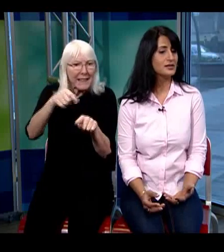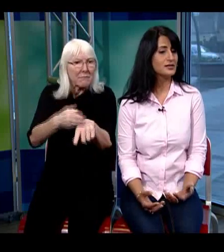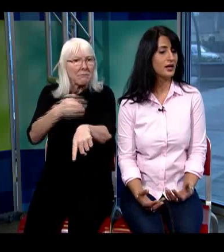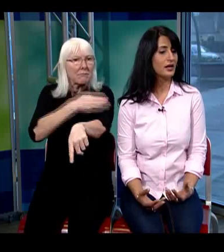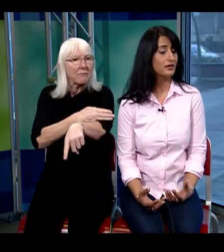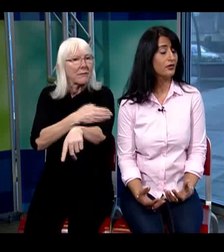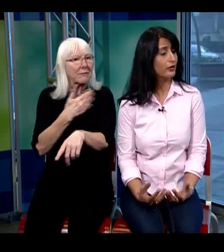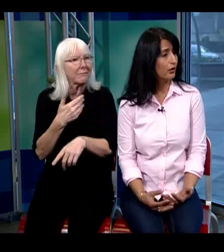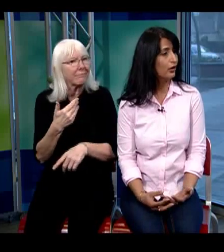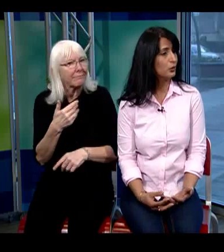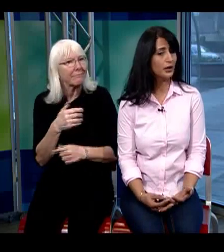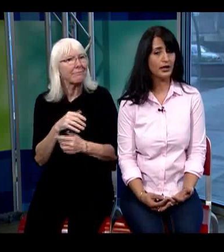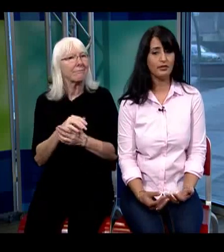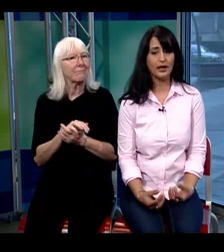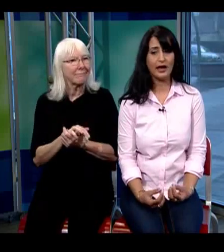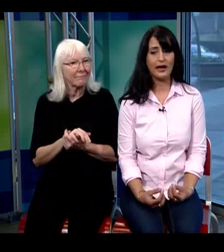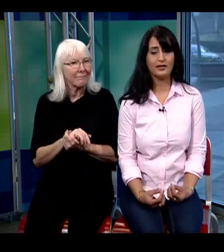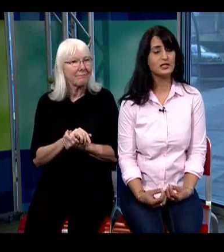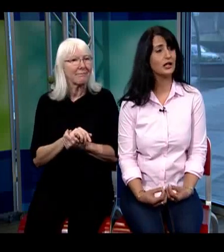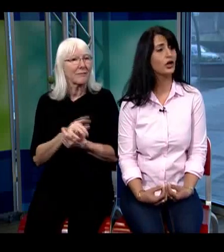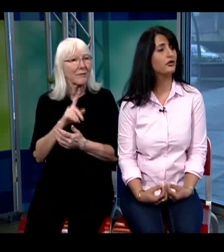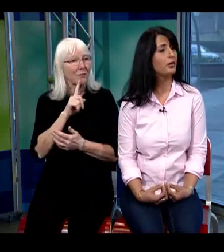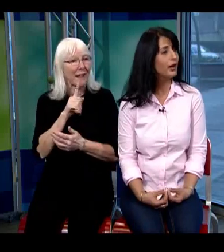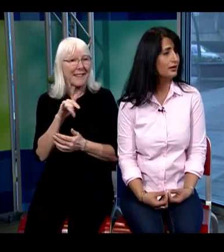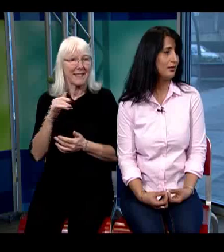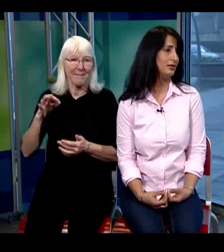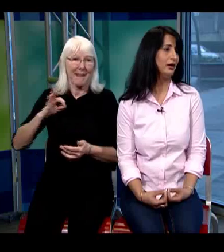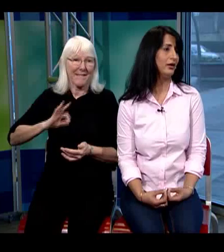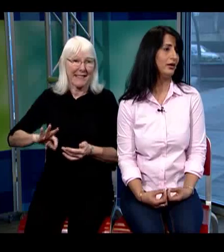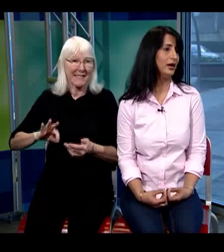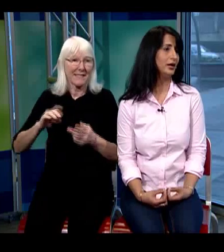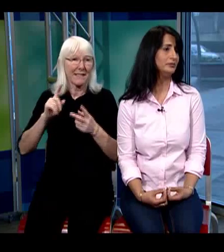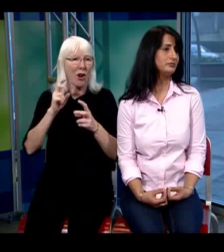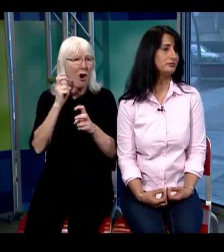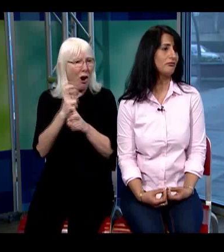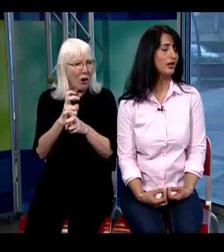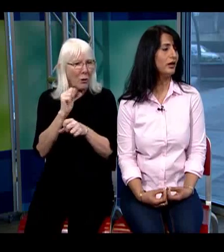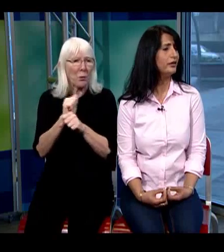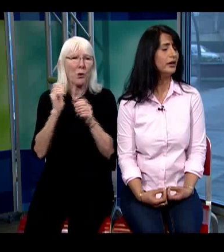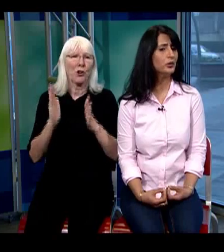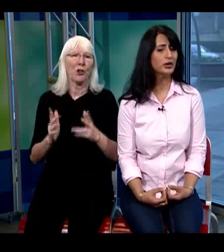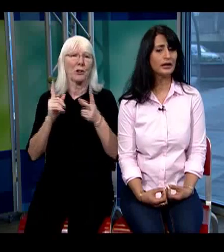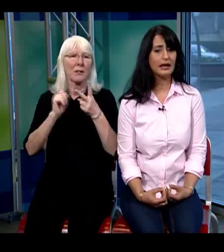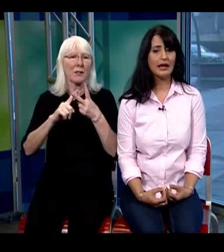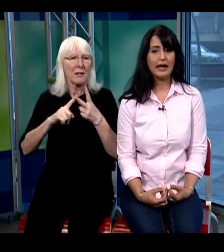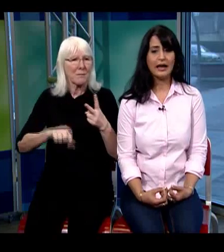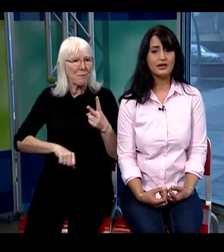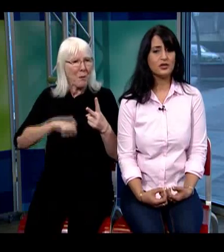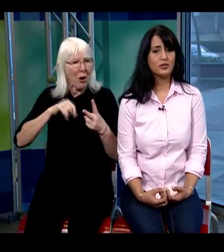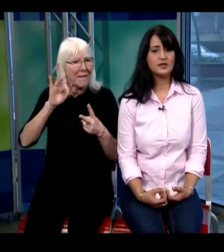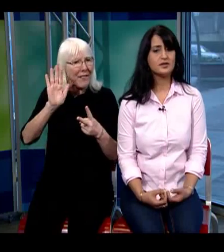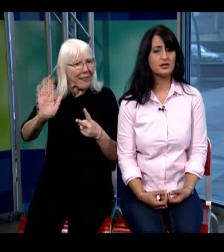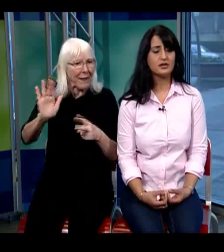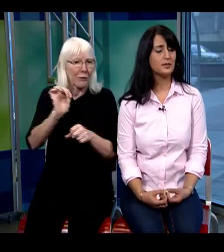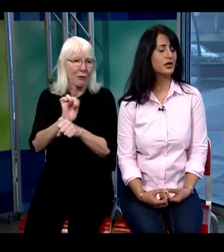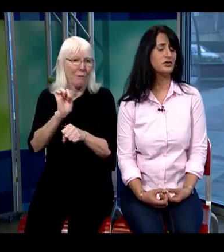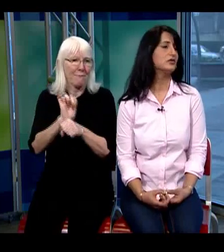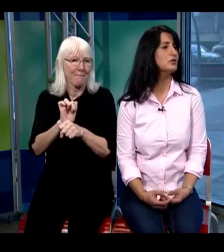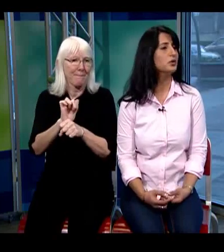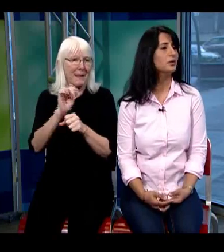they're very hard working they had they take a lot of pride in their um in their work and it's always it's a pleasure to work with